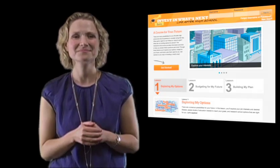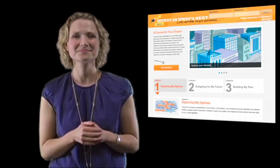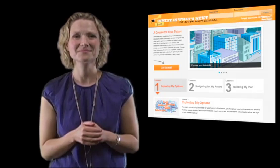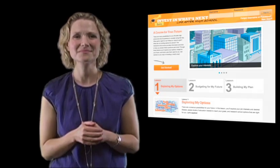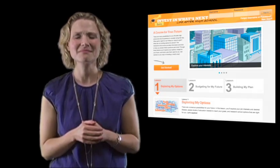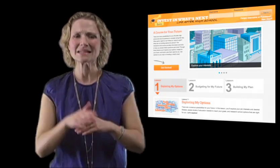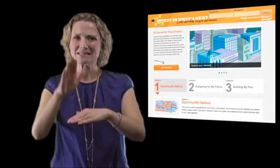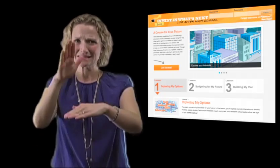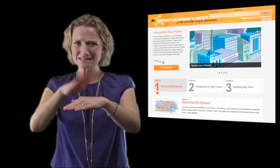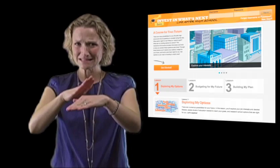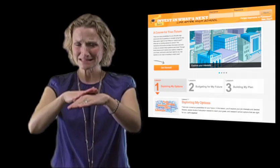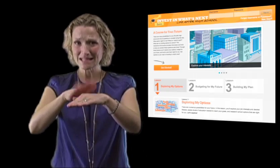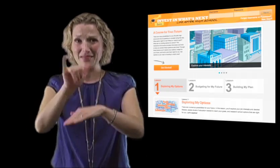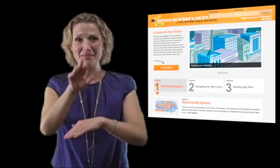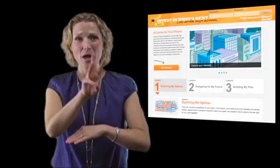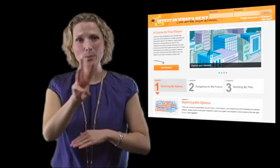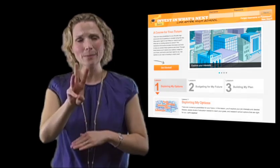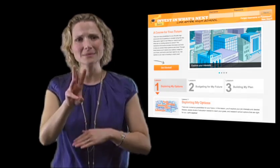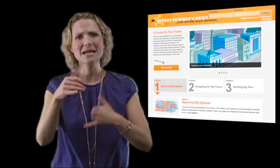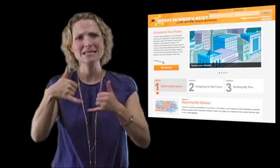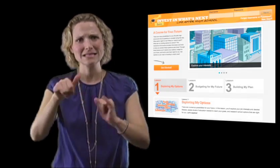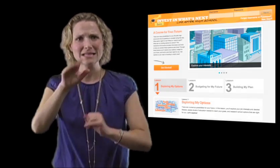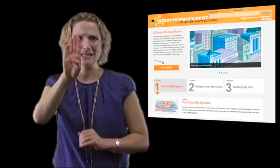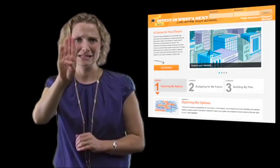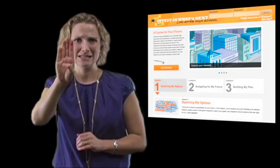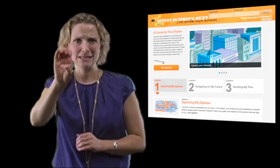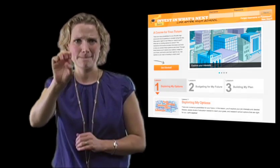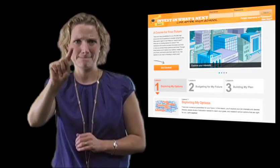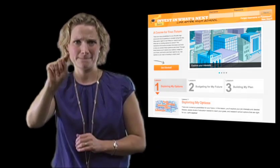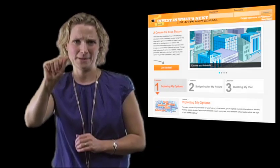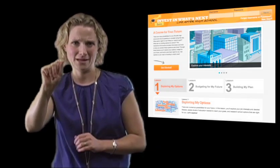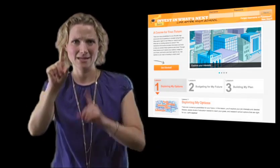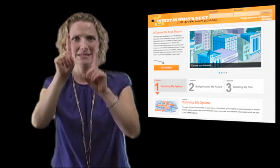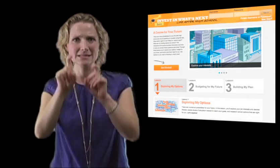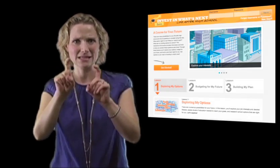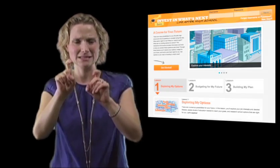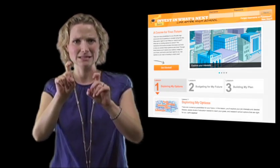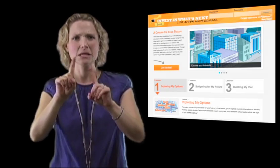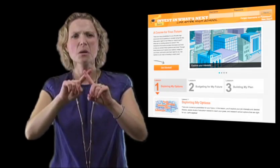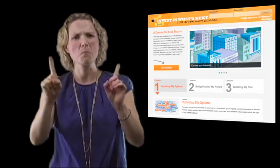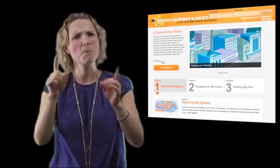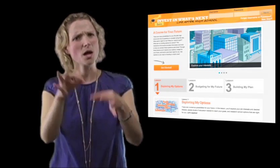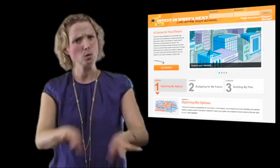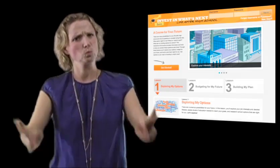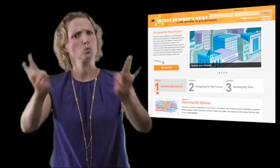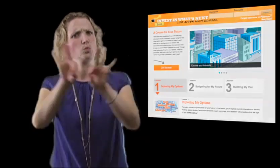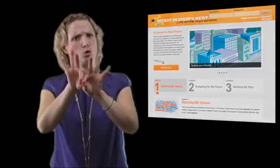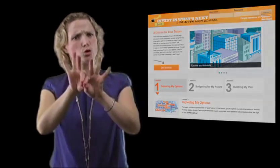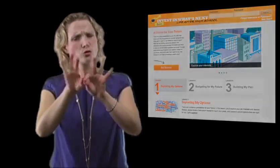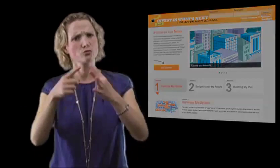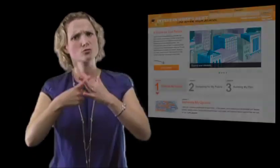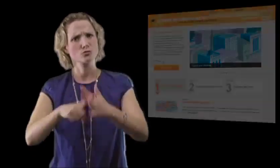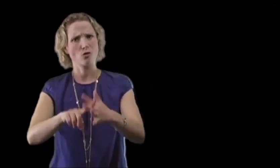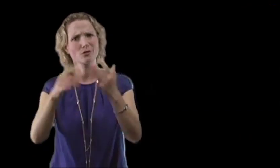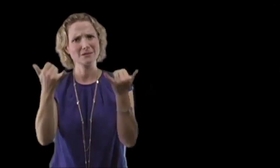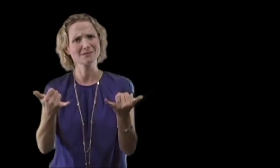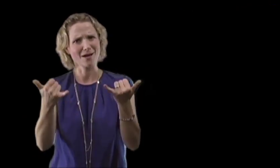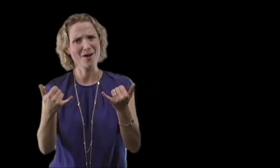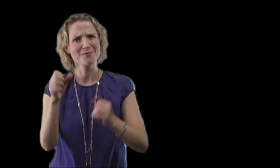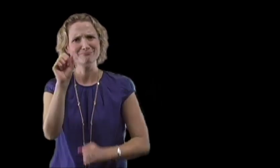next one warning the website is still in a beta mode but it's still worth getting